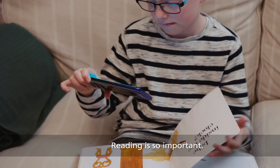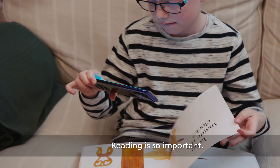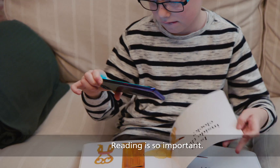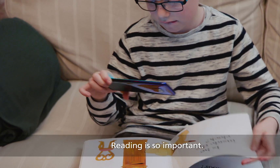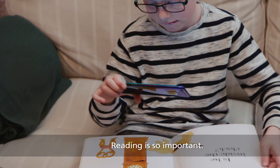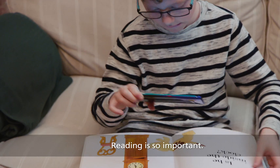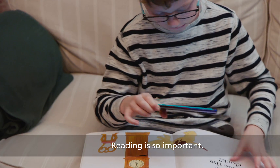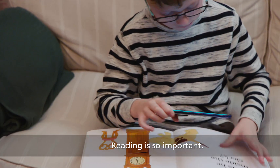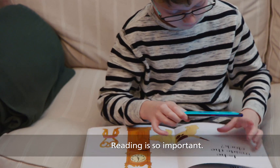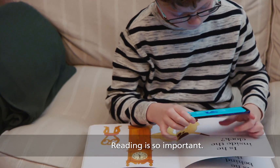Reading is so important.